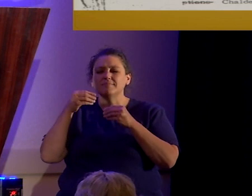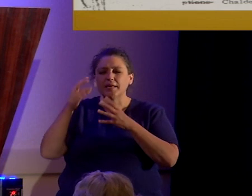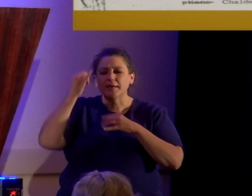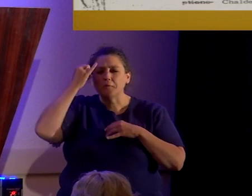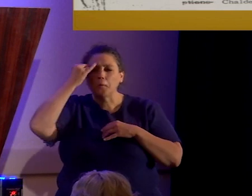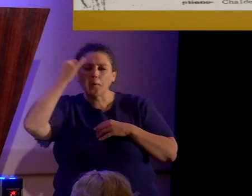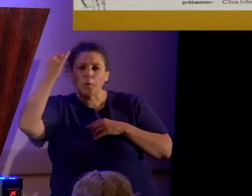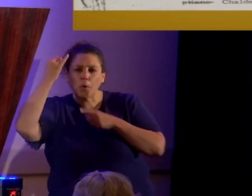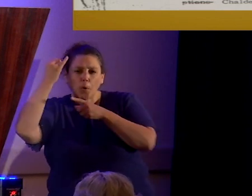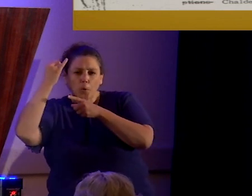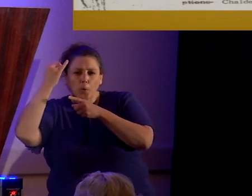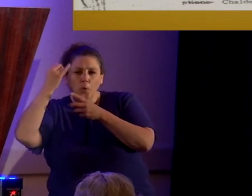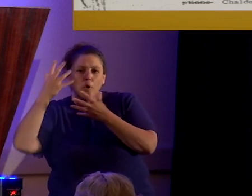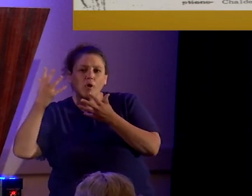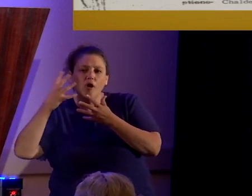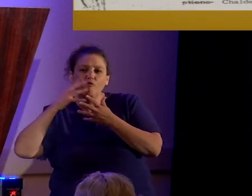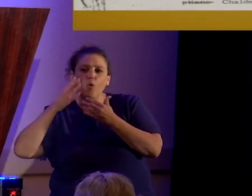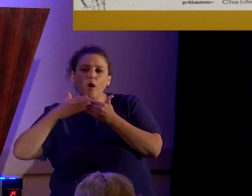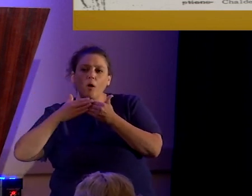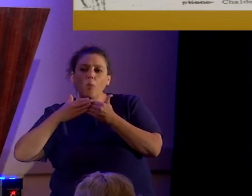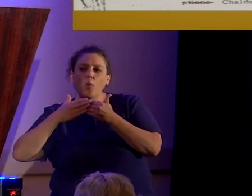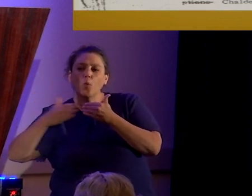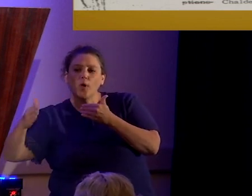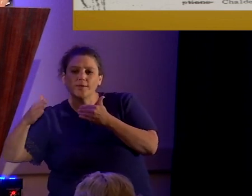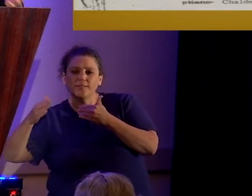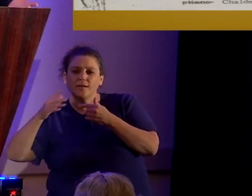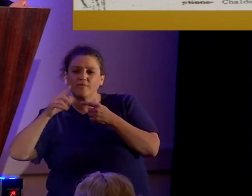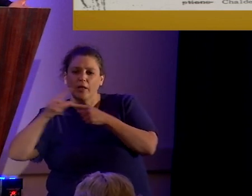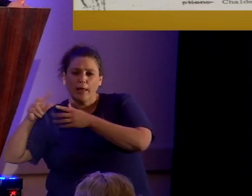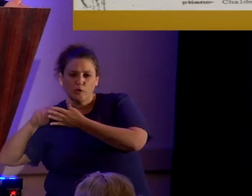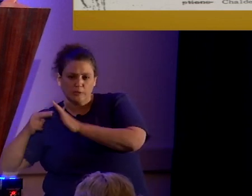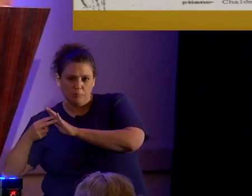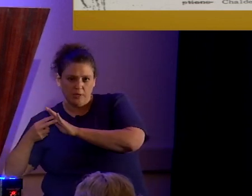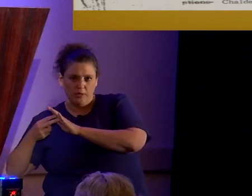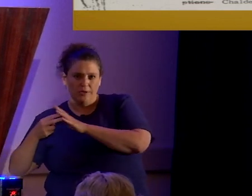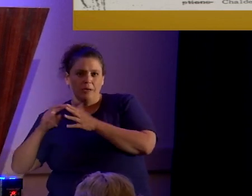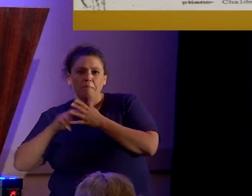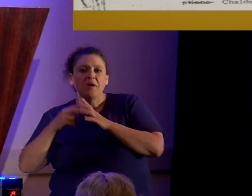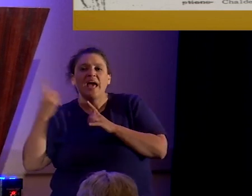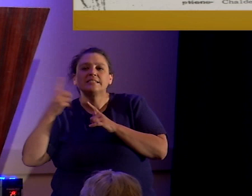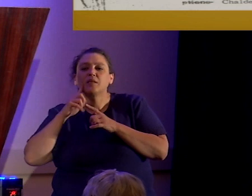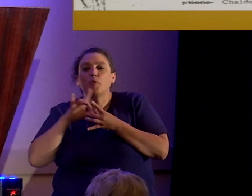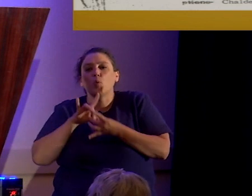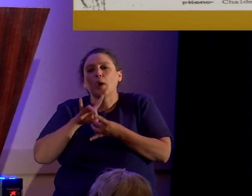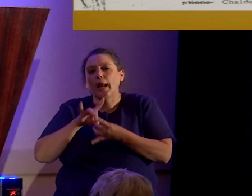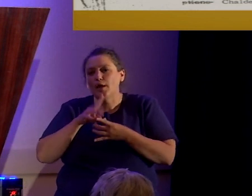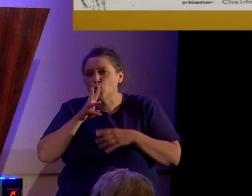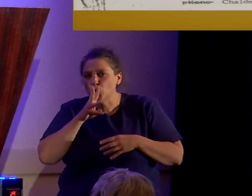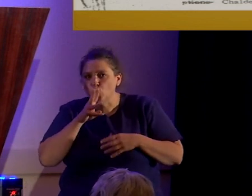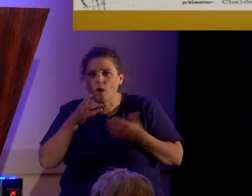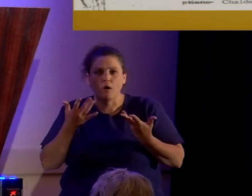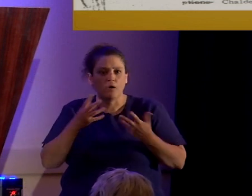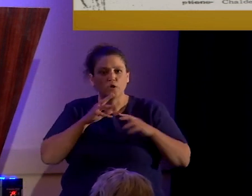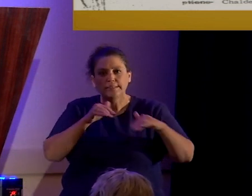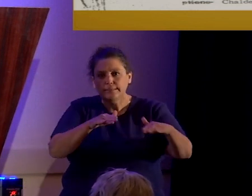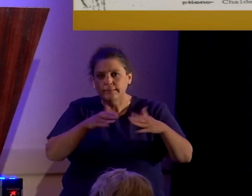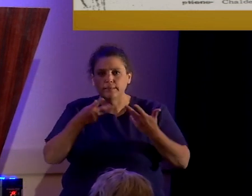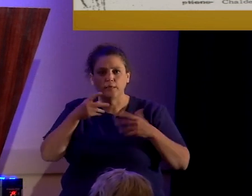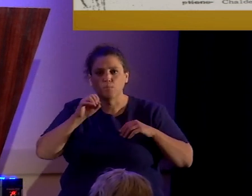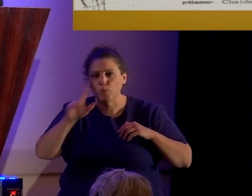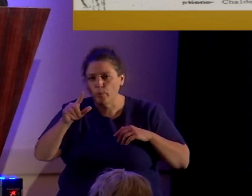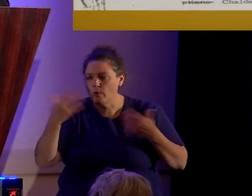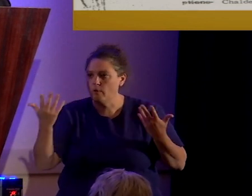remaining characters in a word mean. In this case, it has something to do with water, whether it could be a sea or pool or,